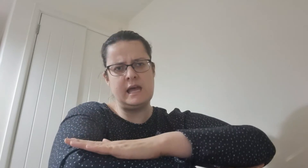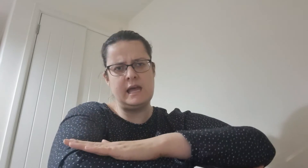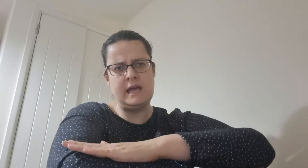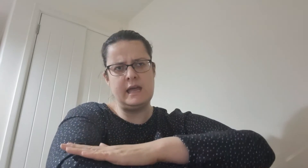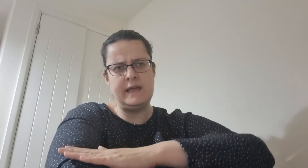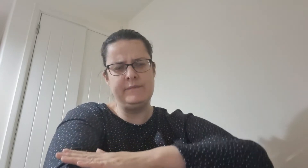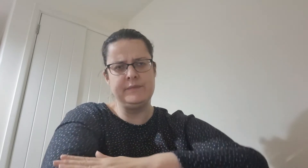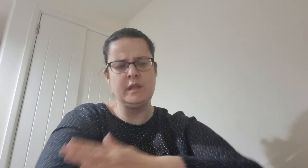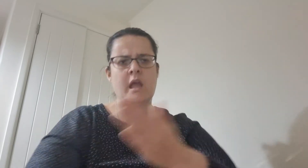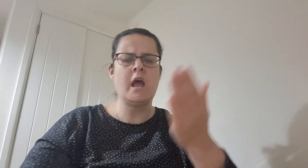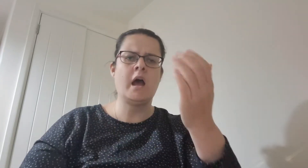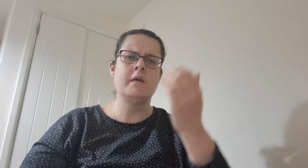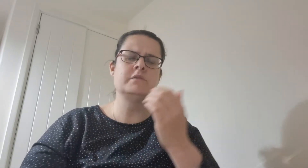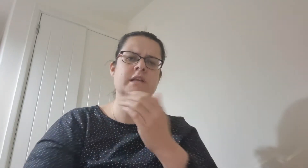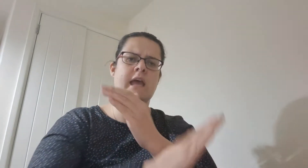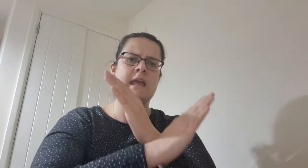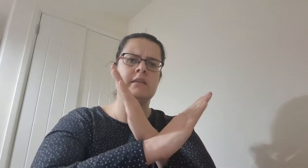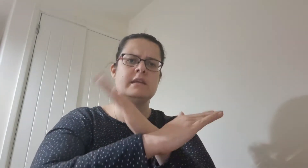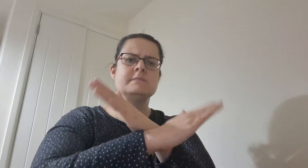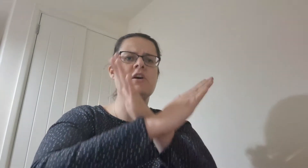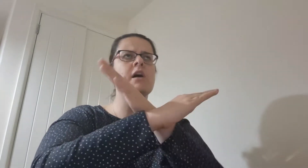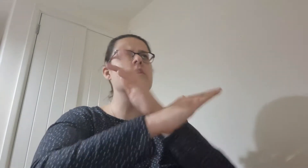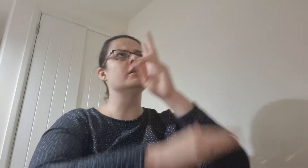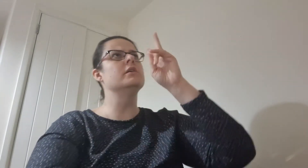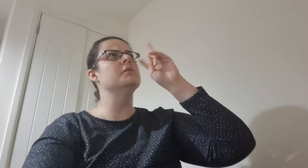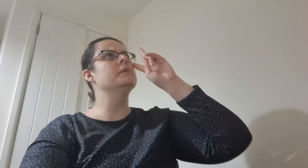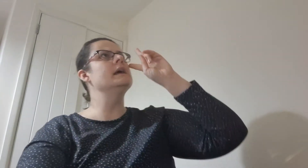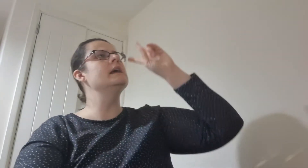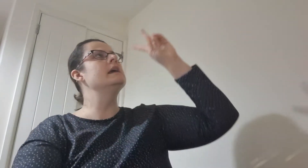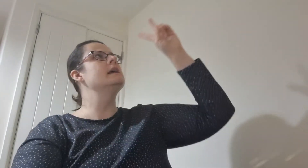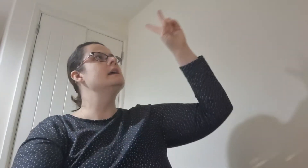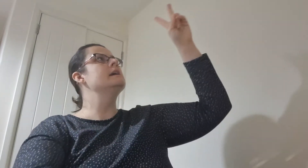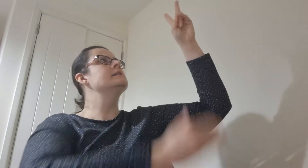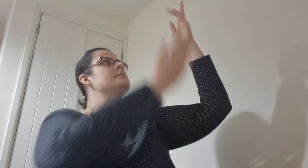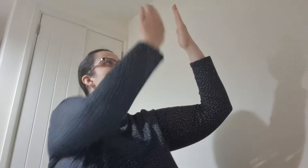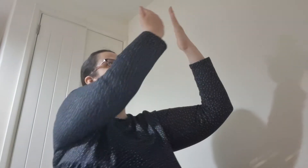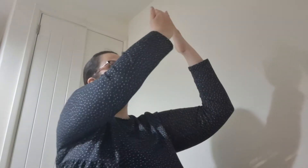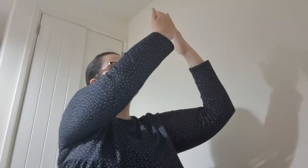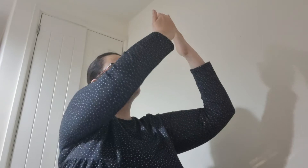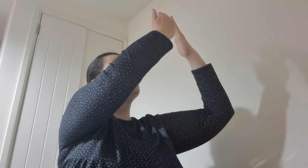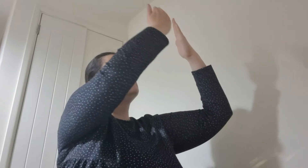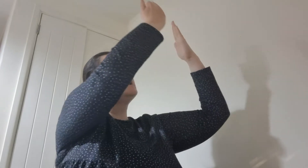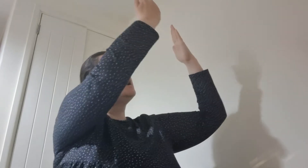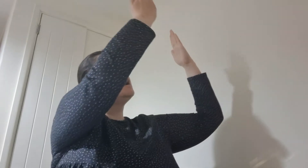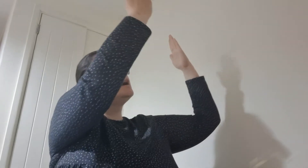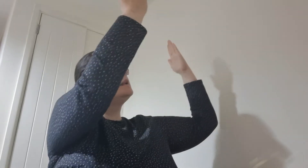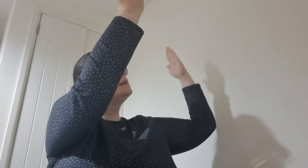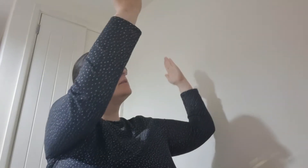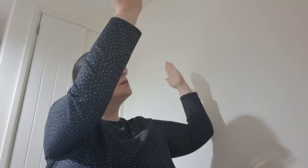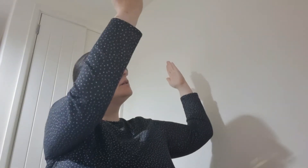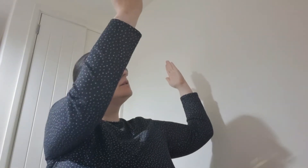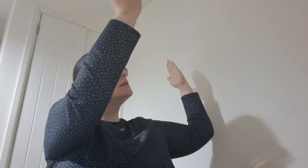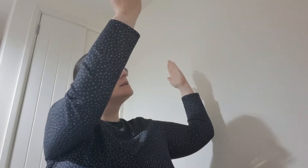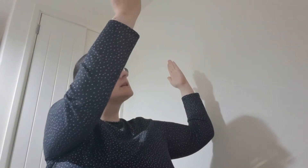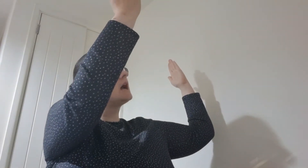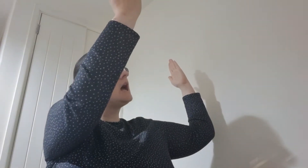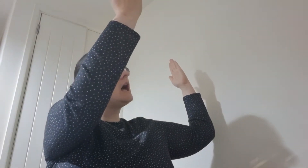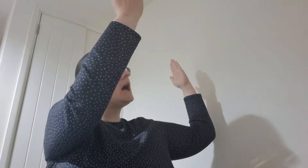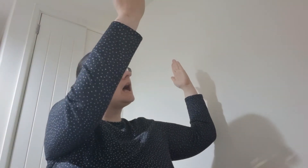I will take these broken wings will take me burn across the sky